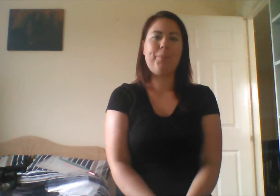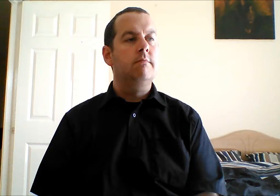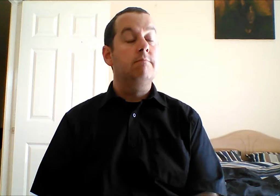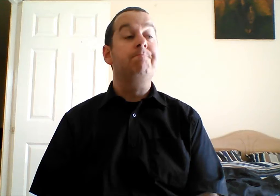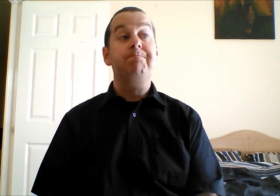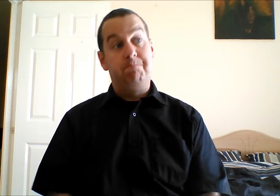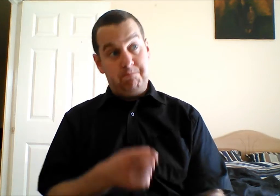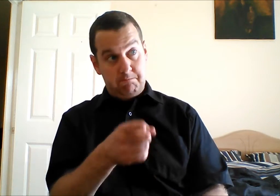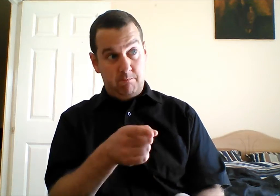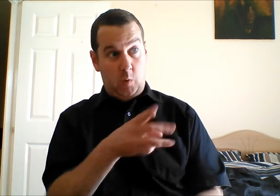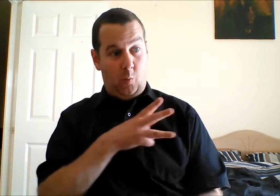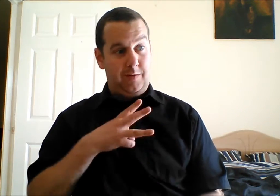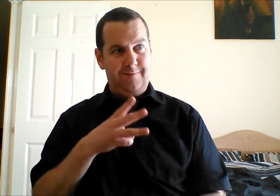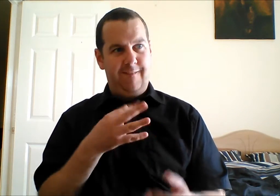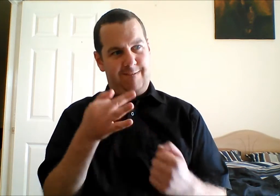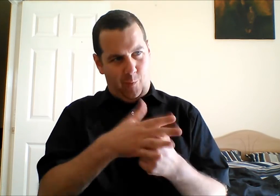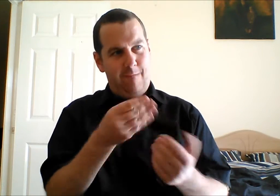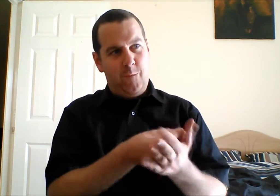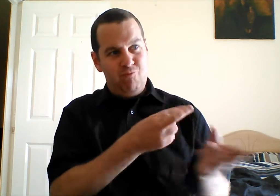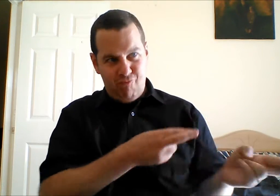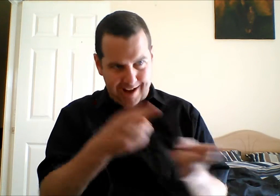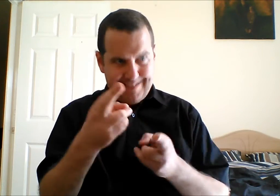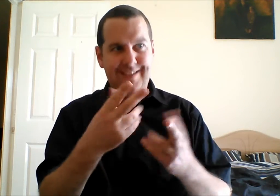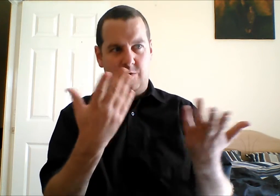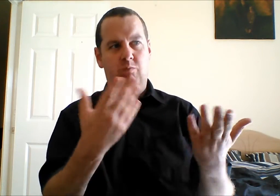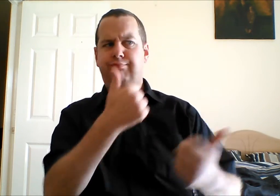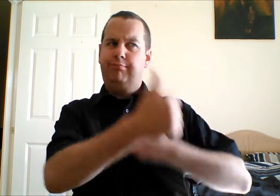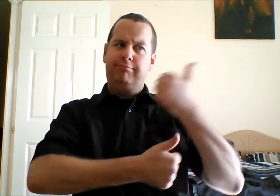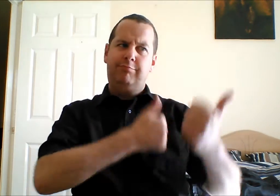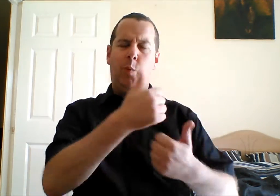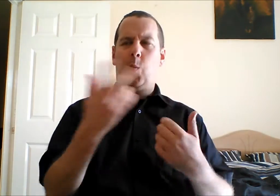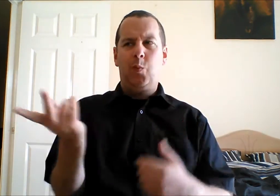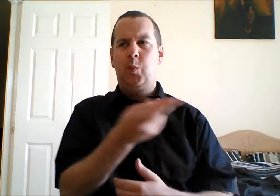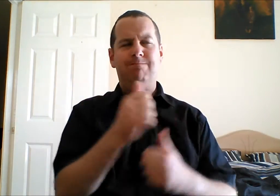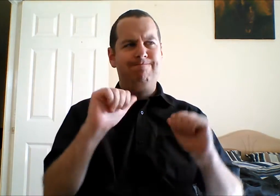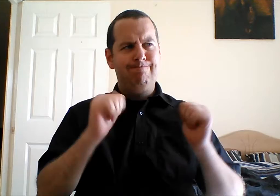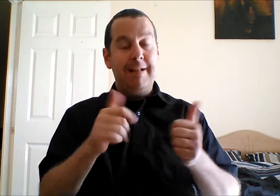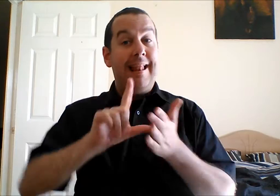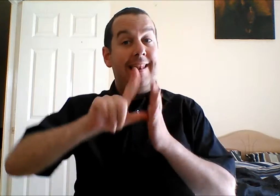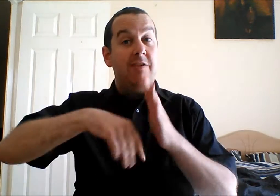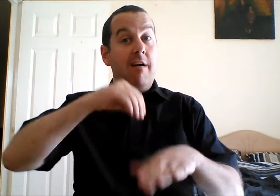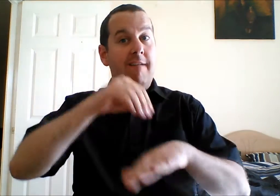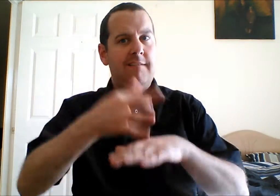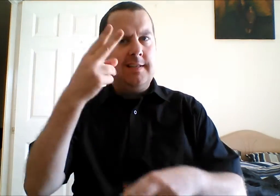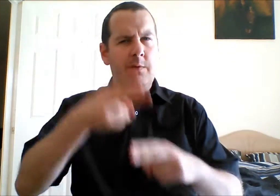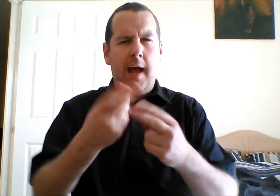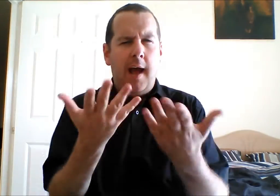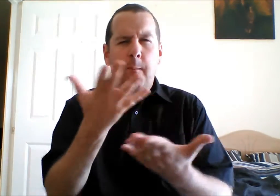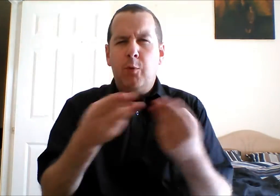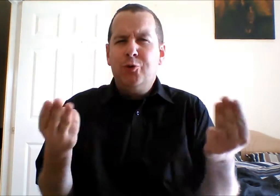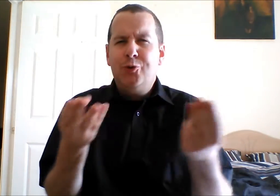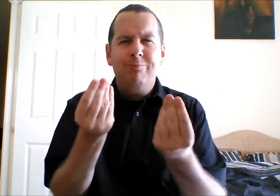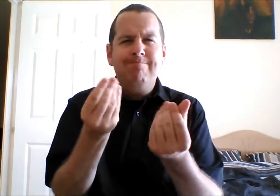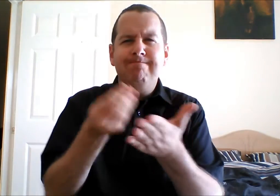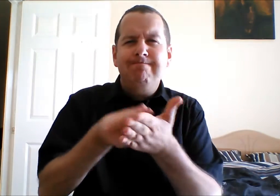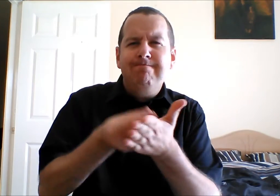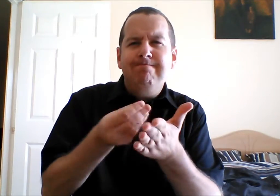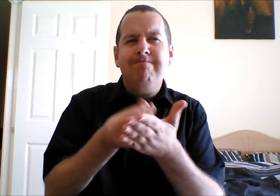Yes, was a fundraising exercise, and well done. We'll find out a little bit later on how much money was raised at a special event later on this